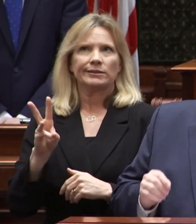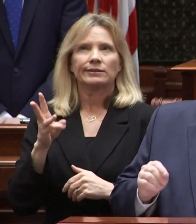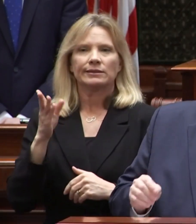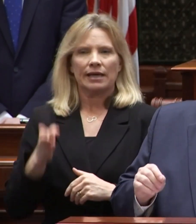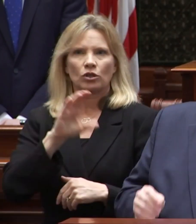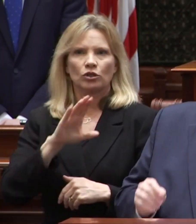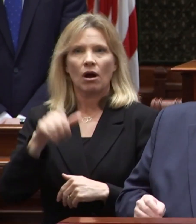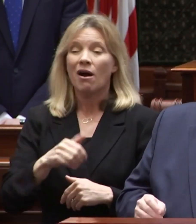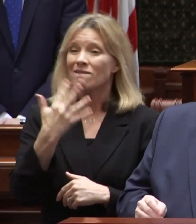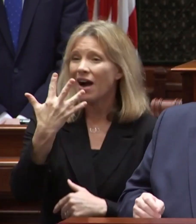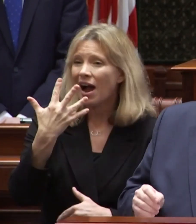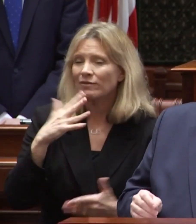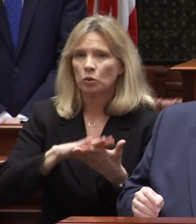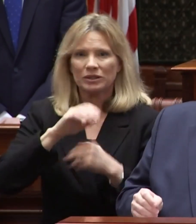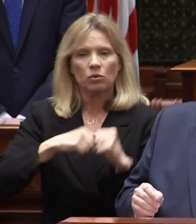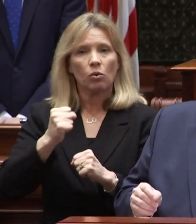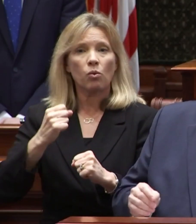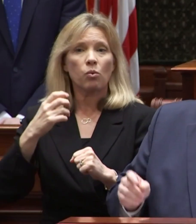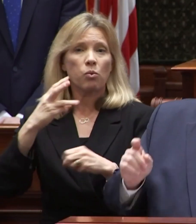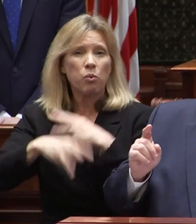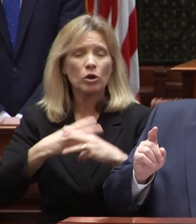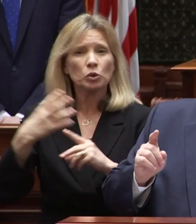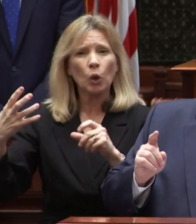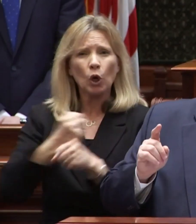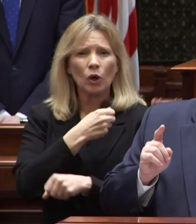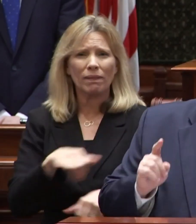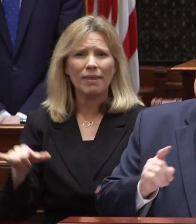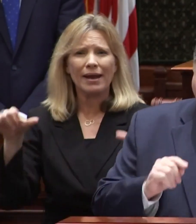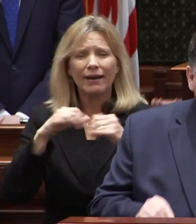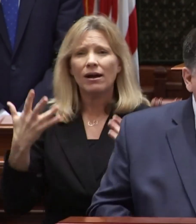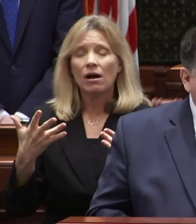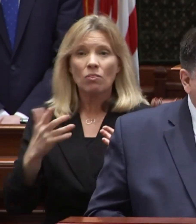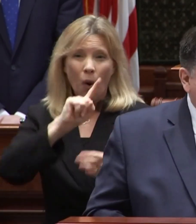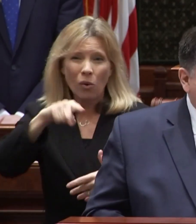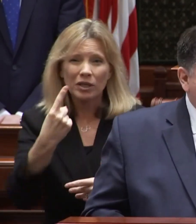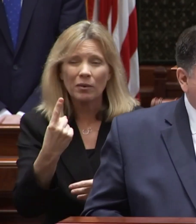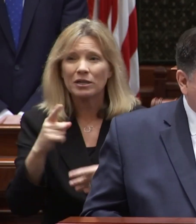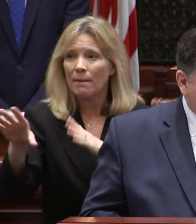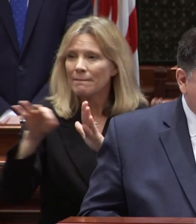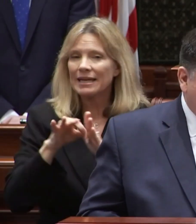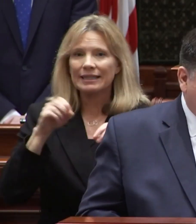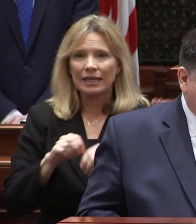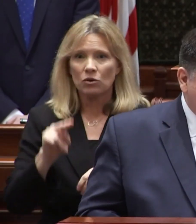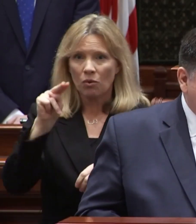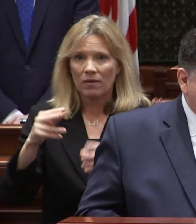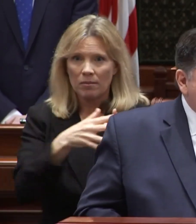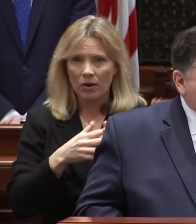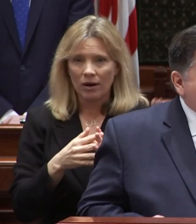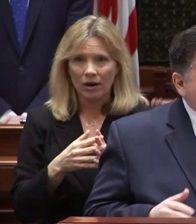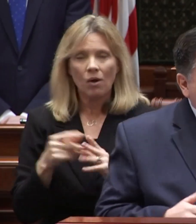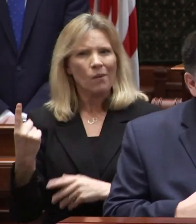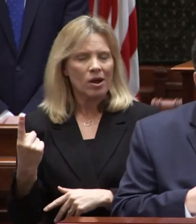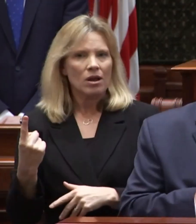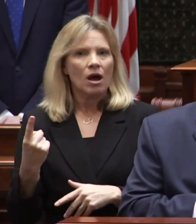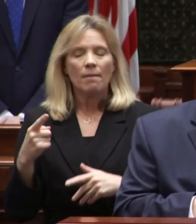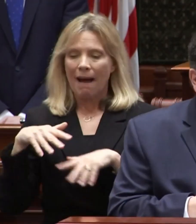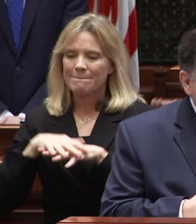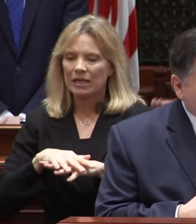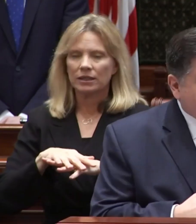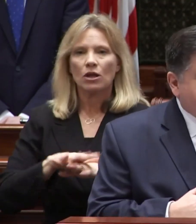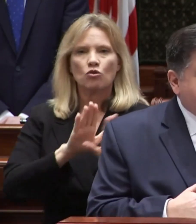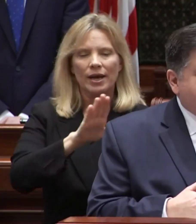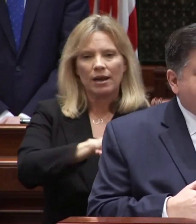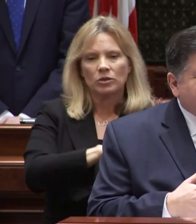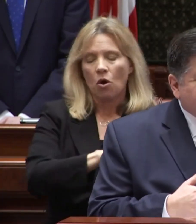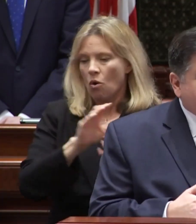just five schools in the world to earn this ranking and it was the only one chosen in north america by melding great